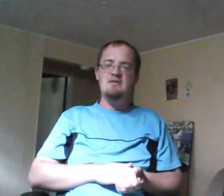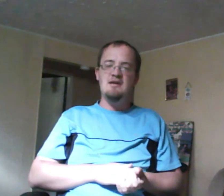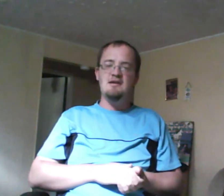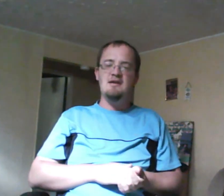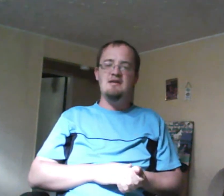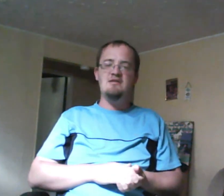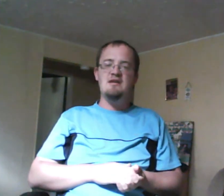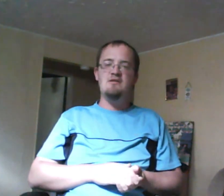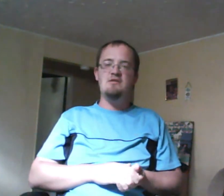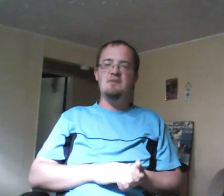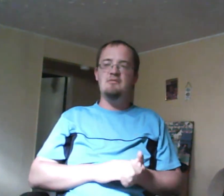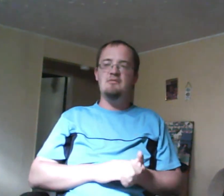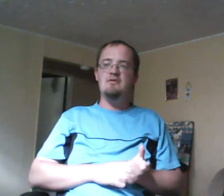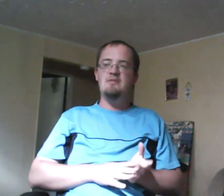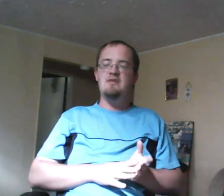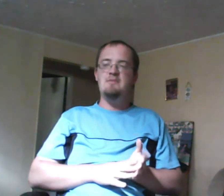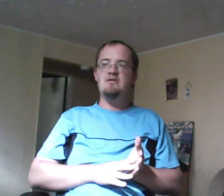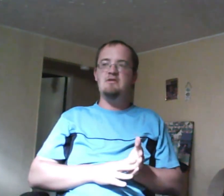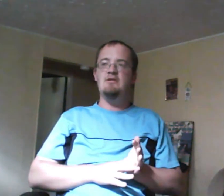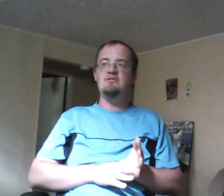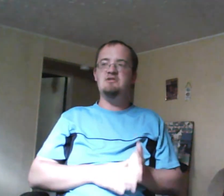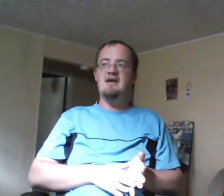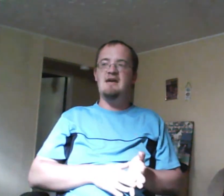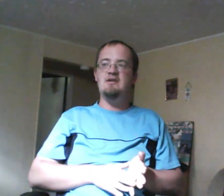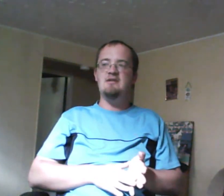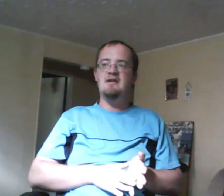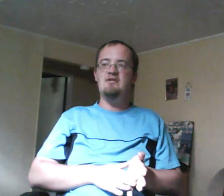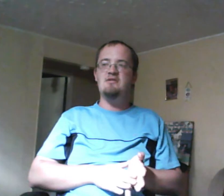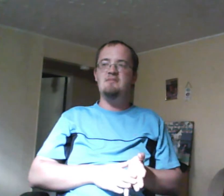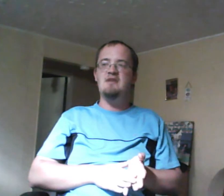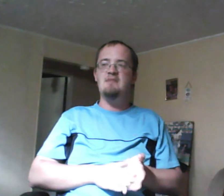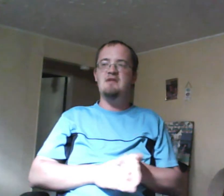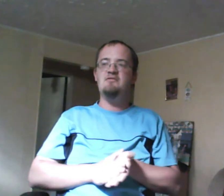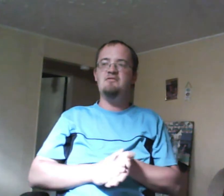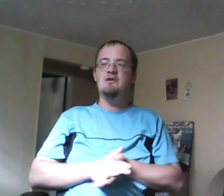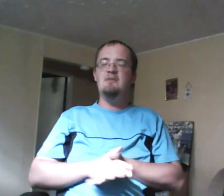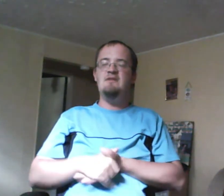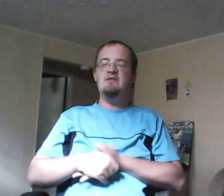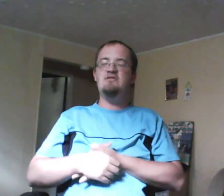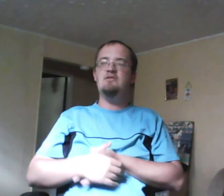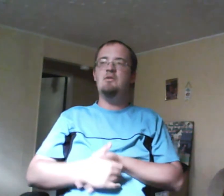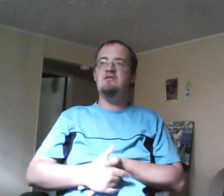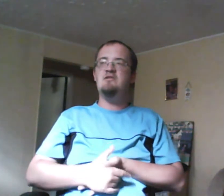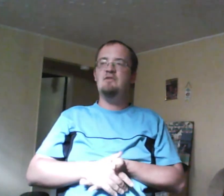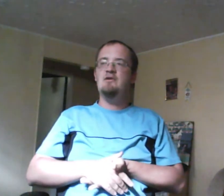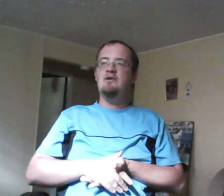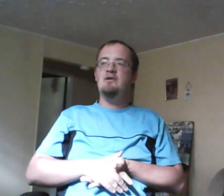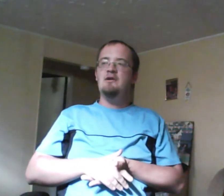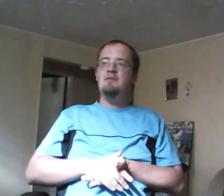is that Zoe's mom was upset because, you know, she's Catholic and the Catholics sometimes have bad feelings towards people in the